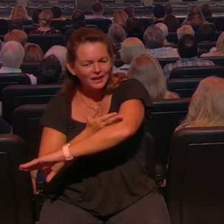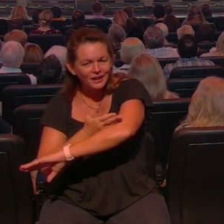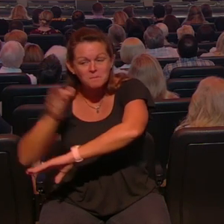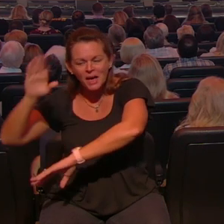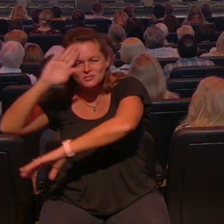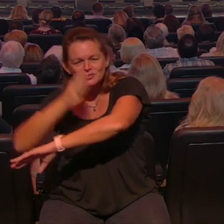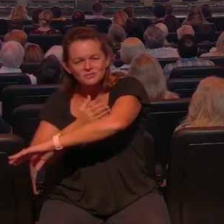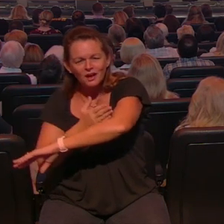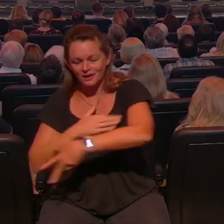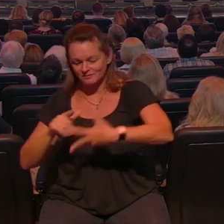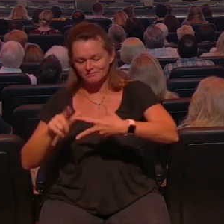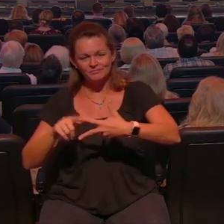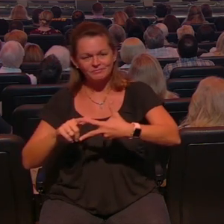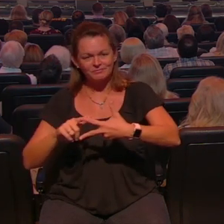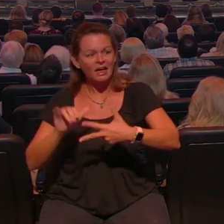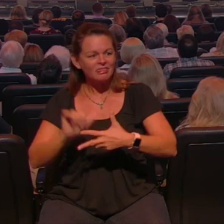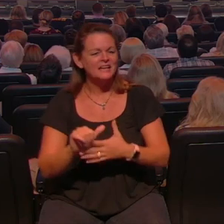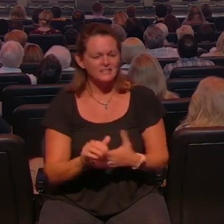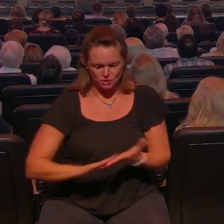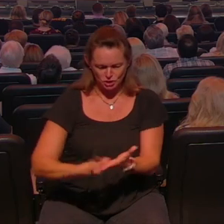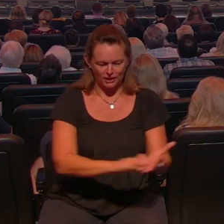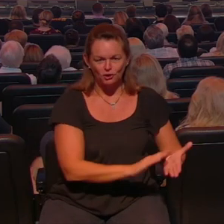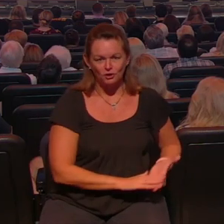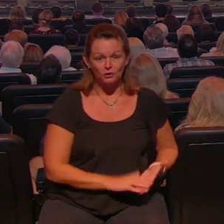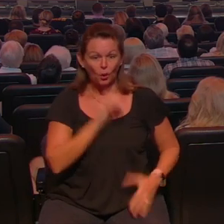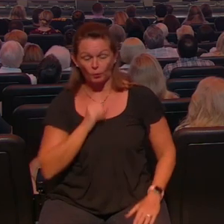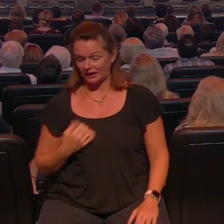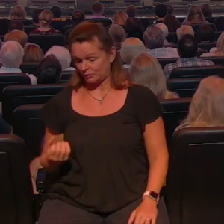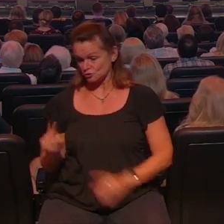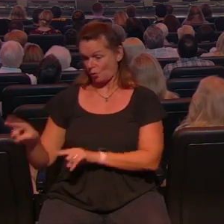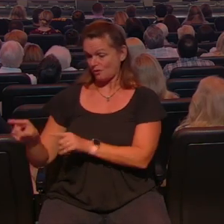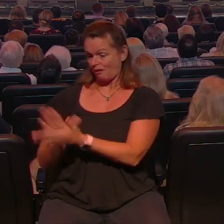he's our janitor which is the job he had when he was going to college close to our house